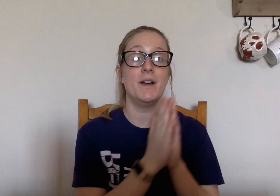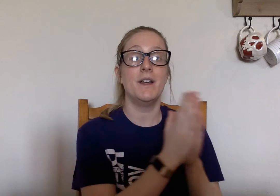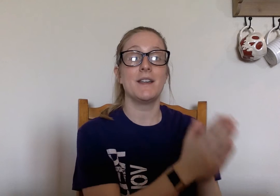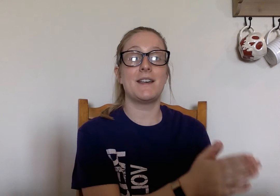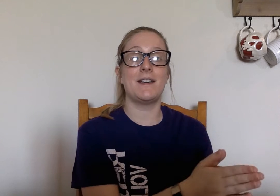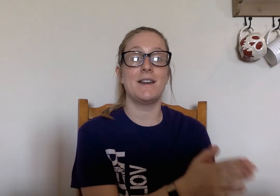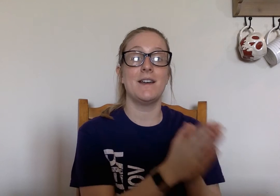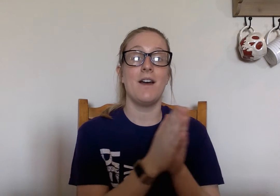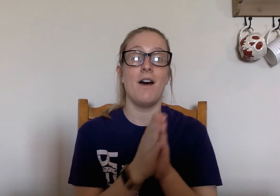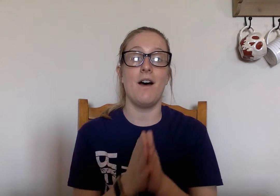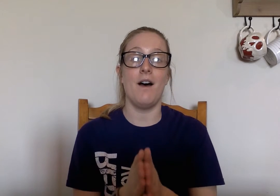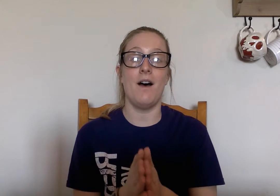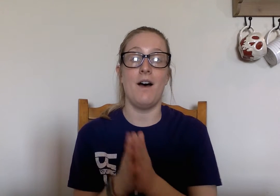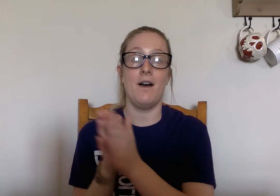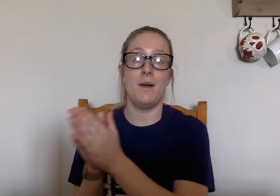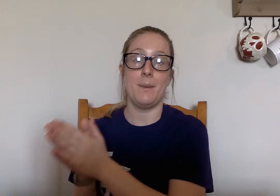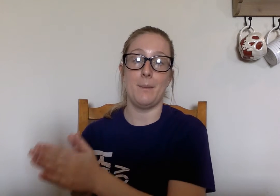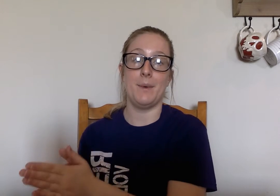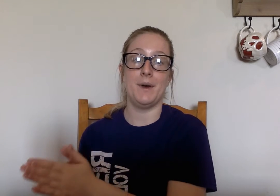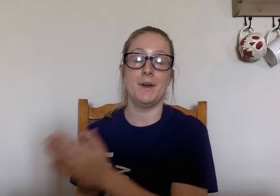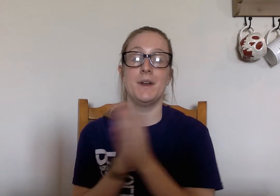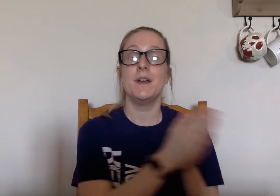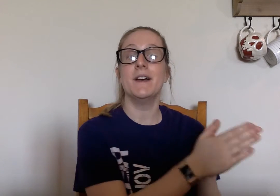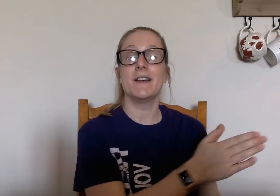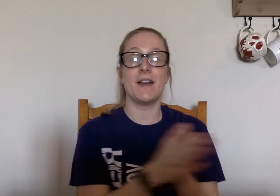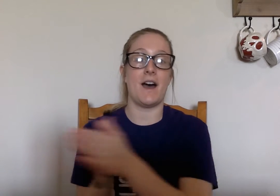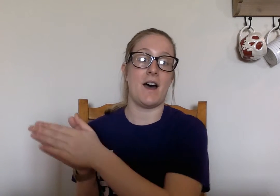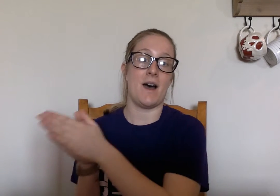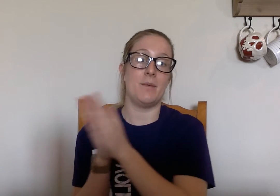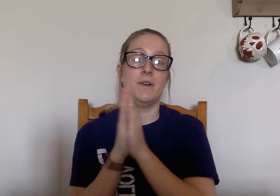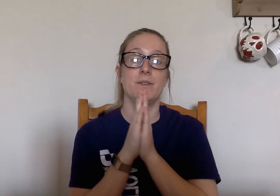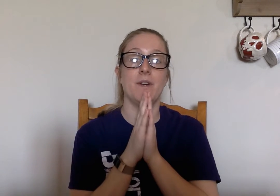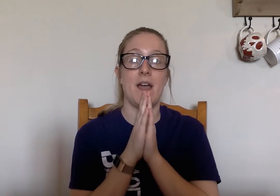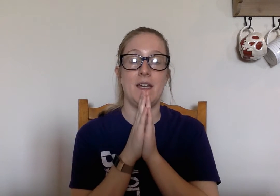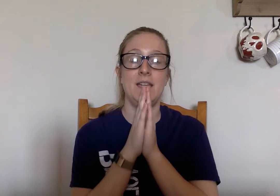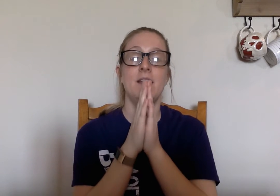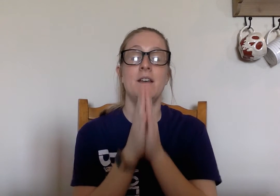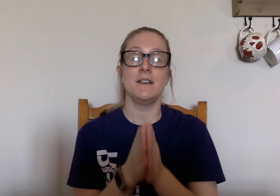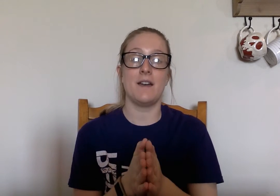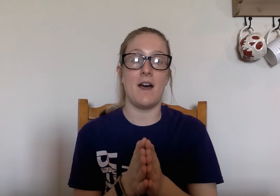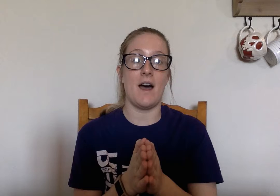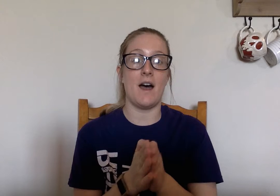cob cob ready cob